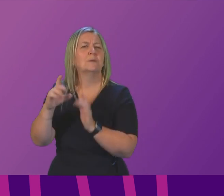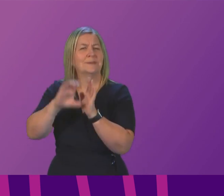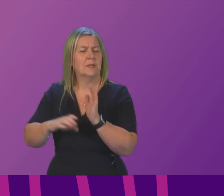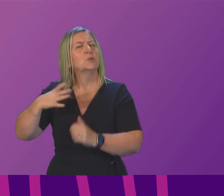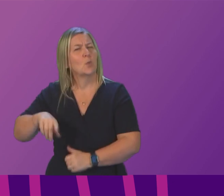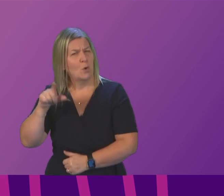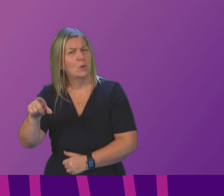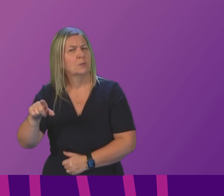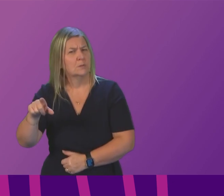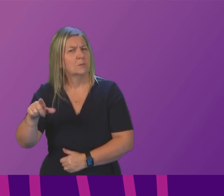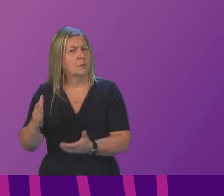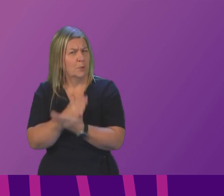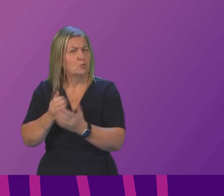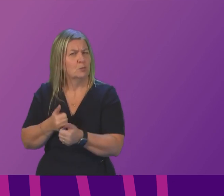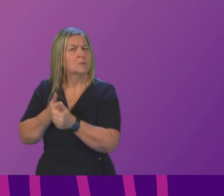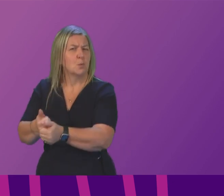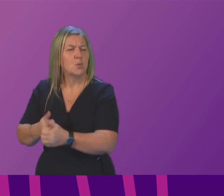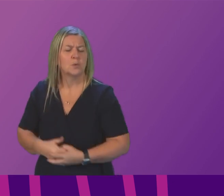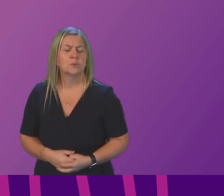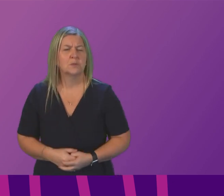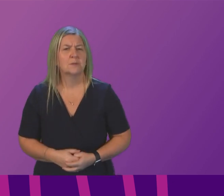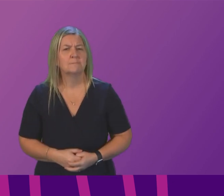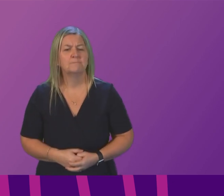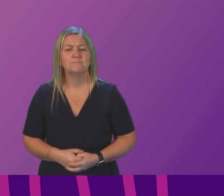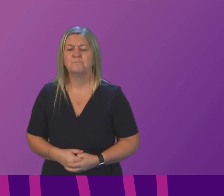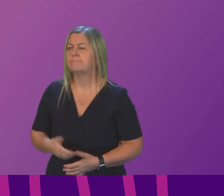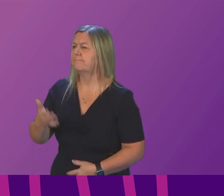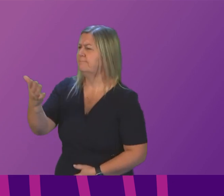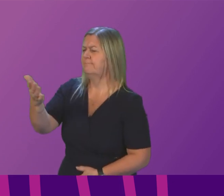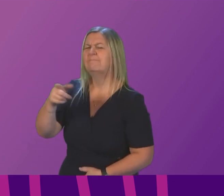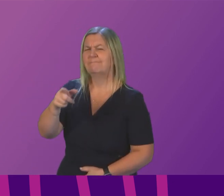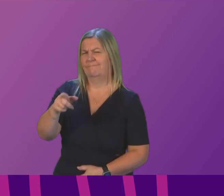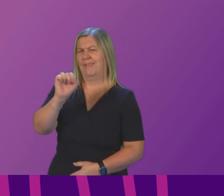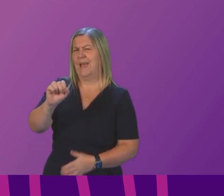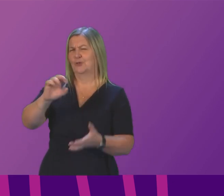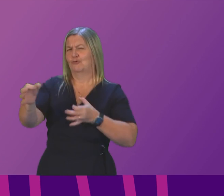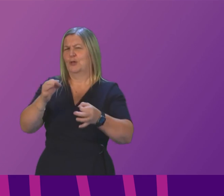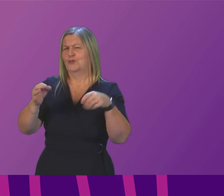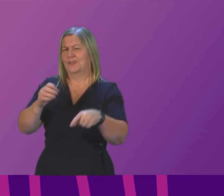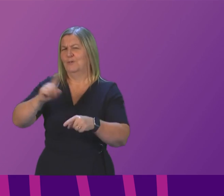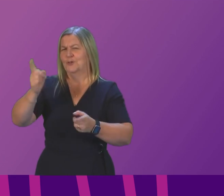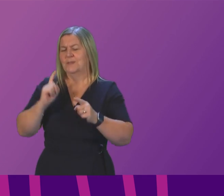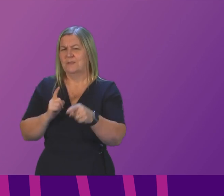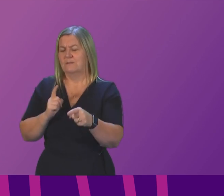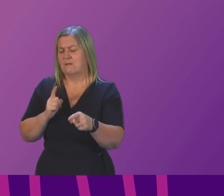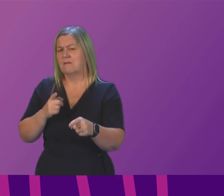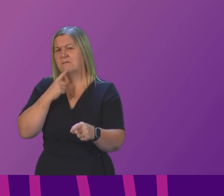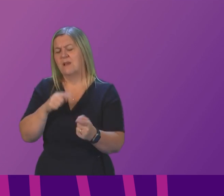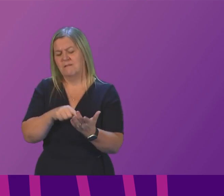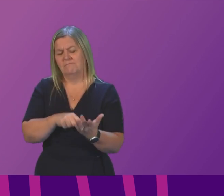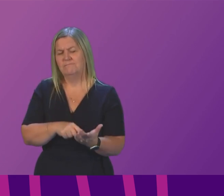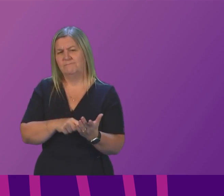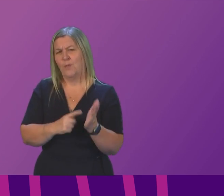the first minister's climate change strategy stated that local